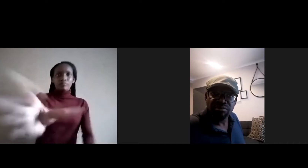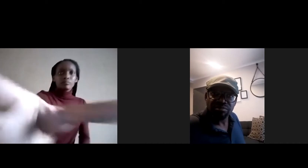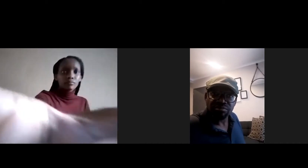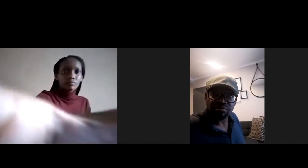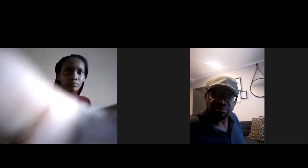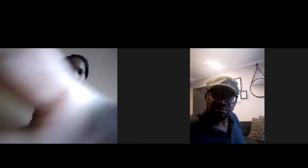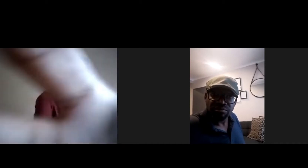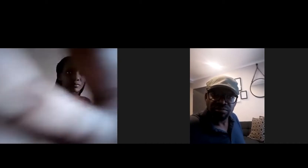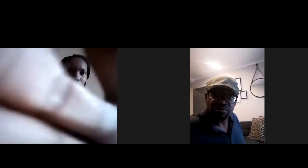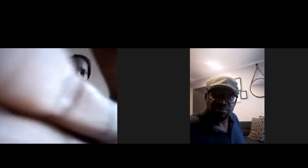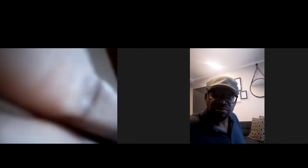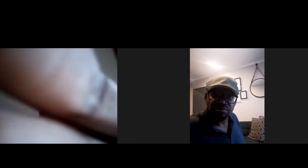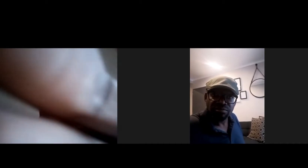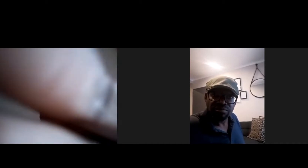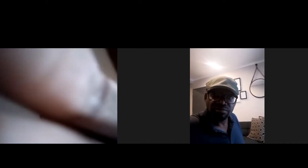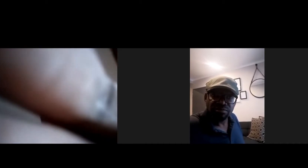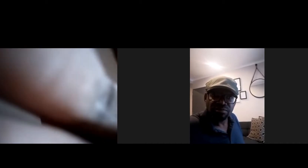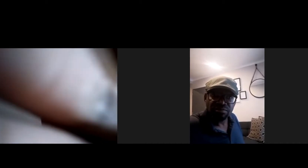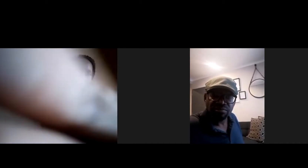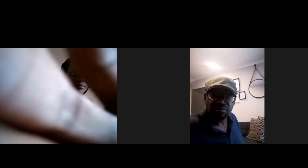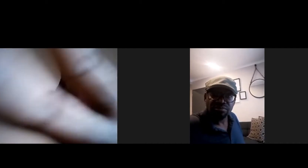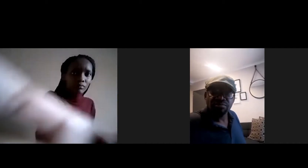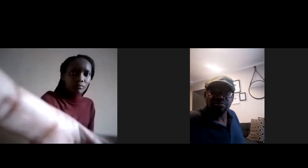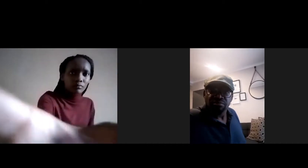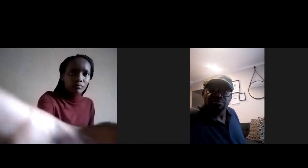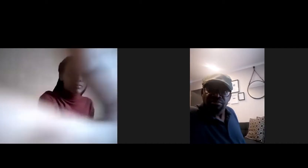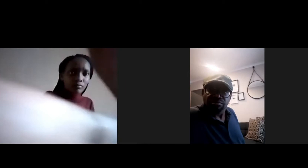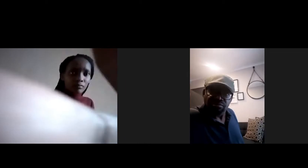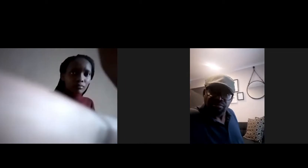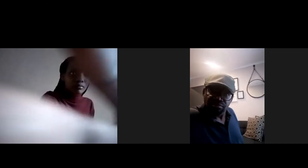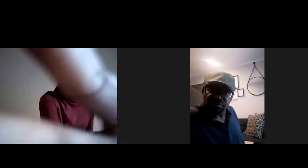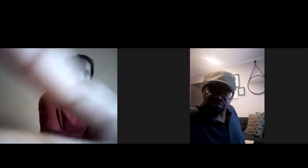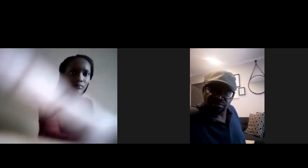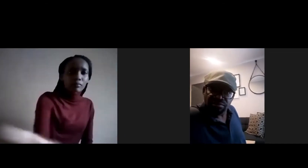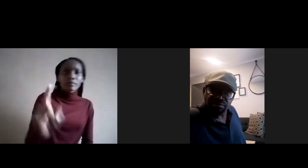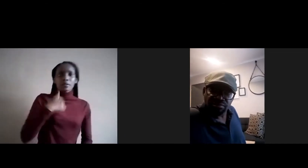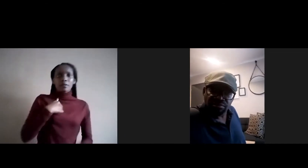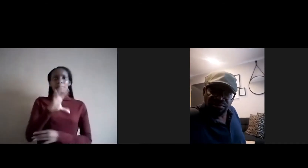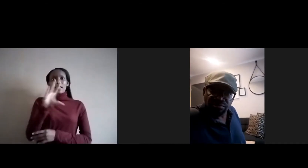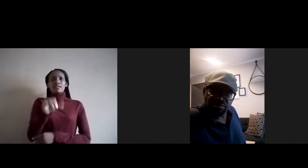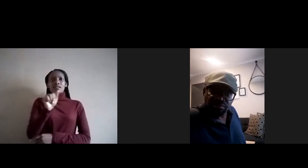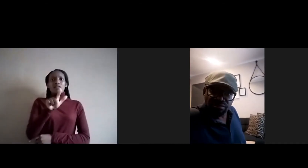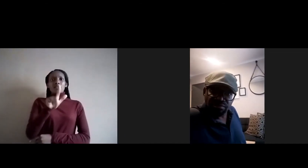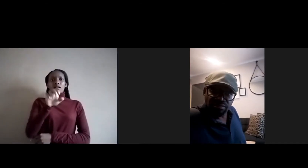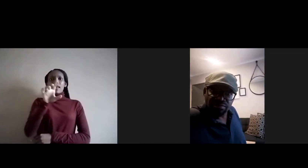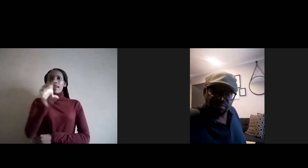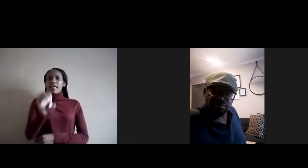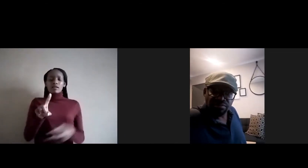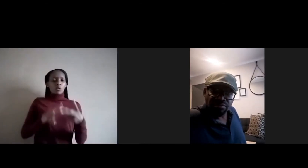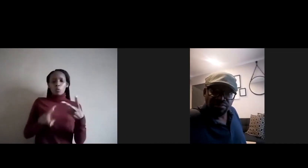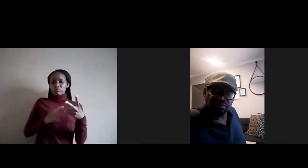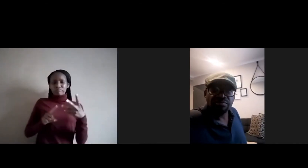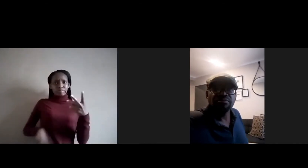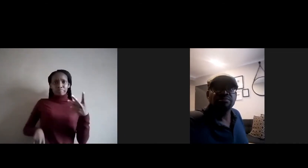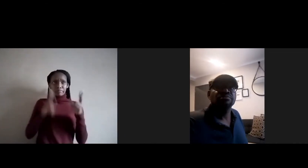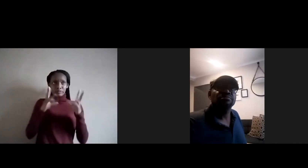Tabelo or Nortugela, whether any of you have questions for Musa or comments. I'm going to